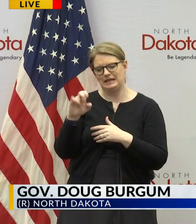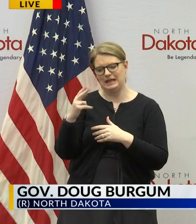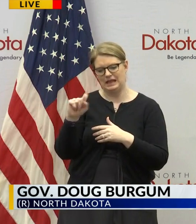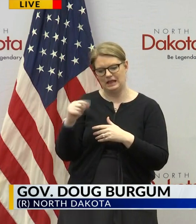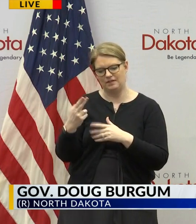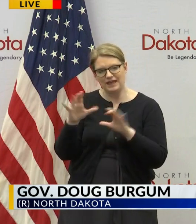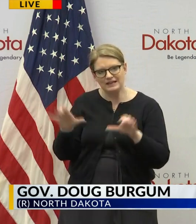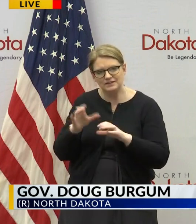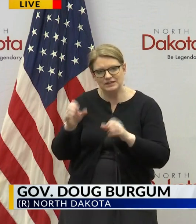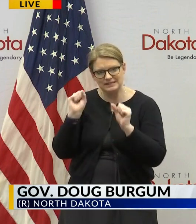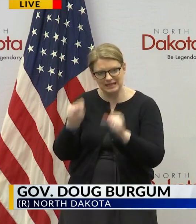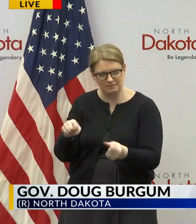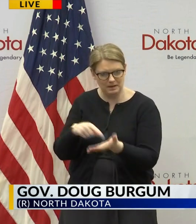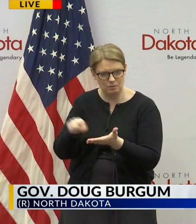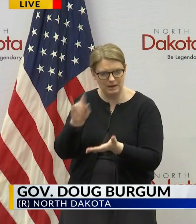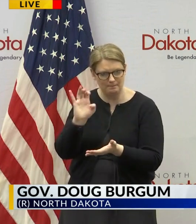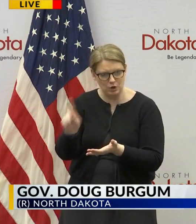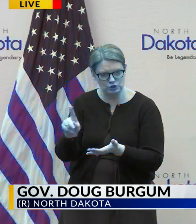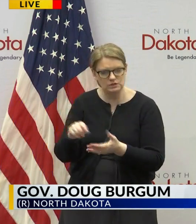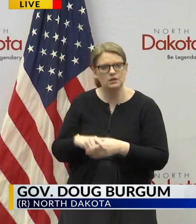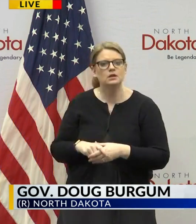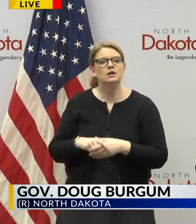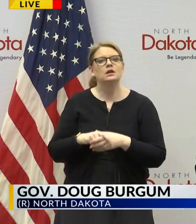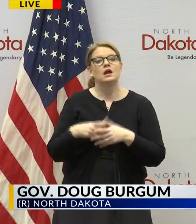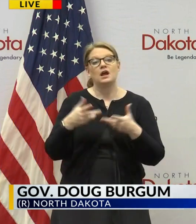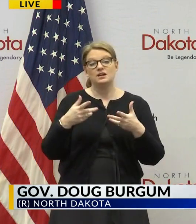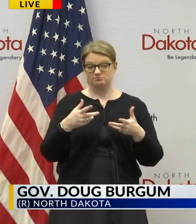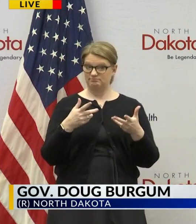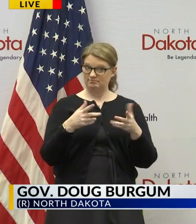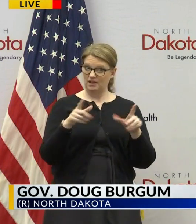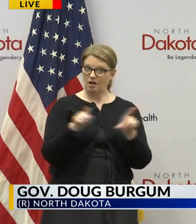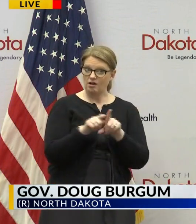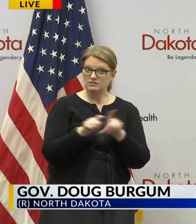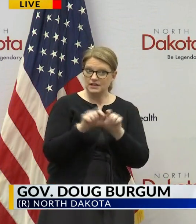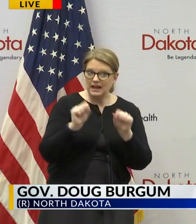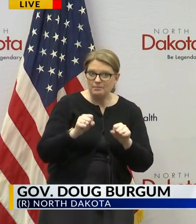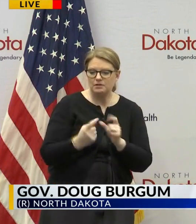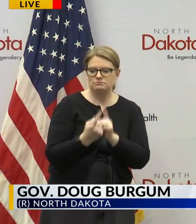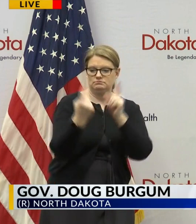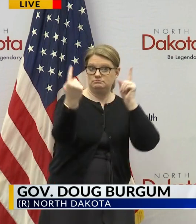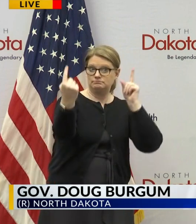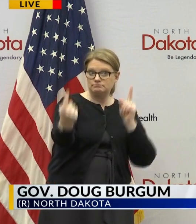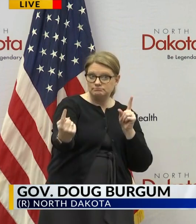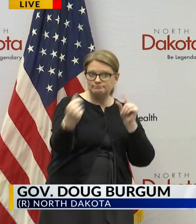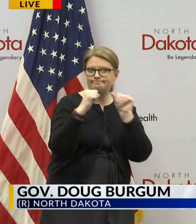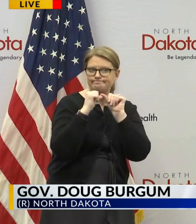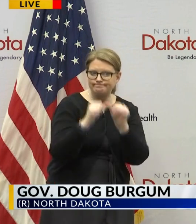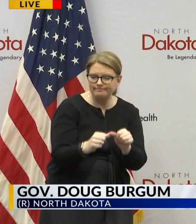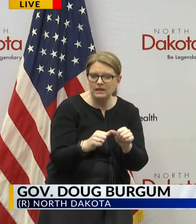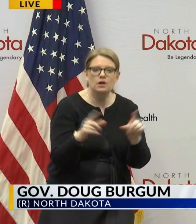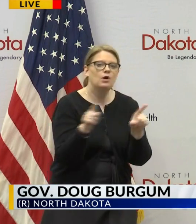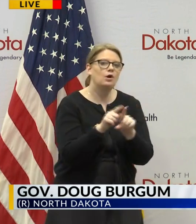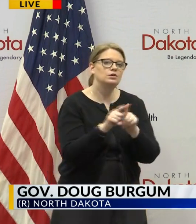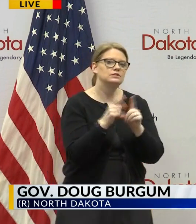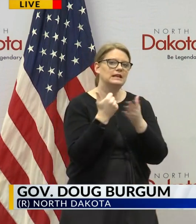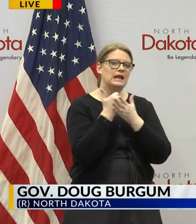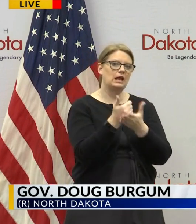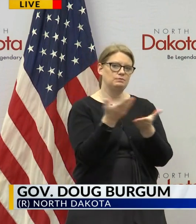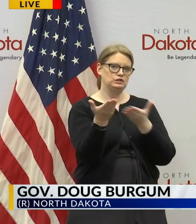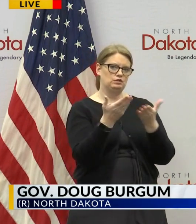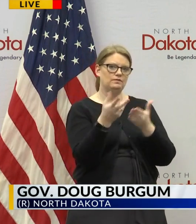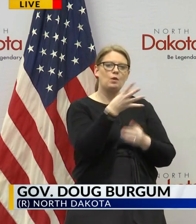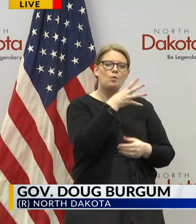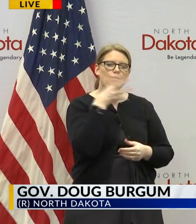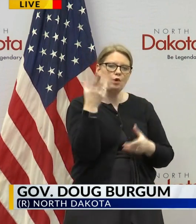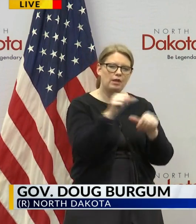and this is again going to allow us to practice social distancing and it's also going to help us serve the more rural parts of the